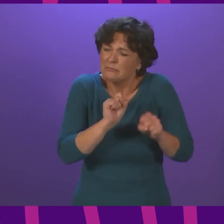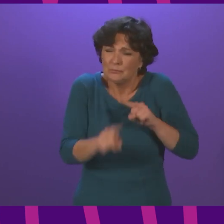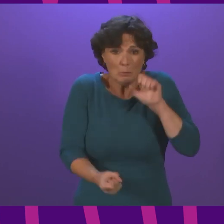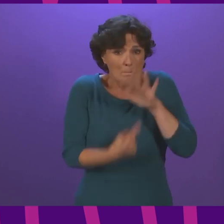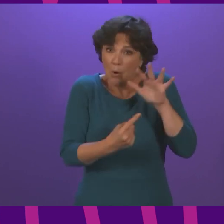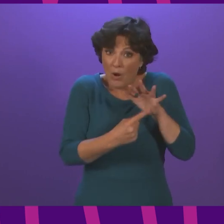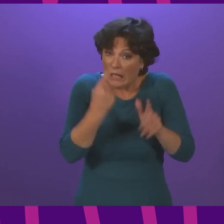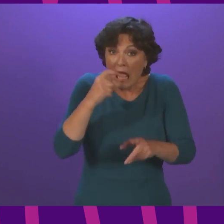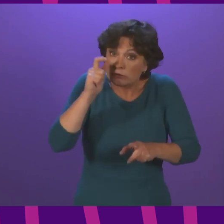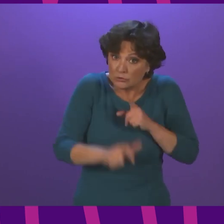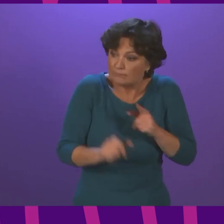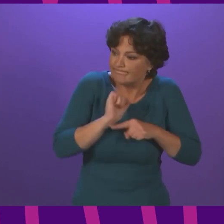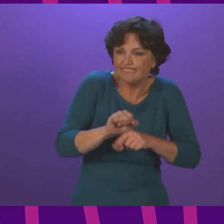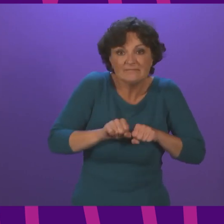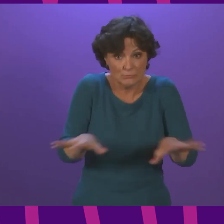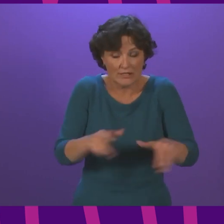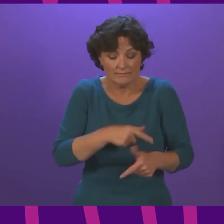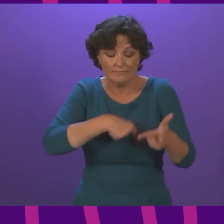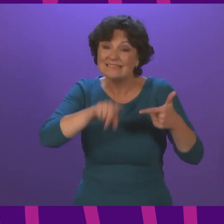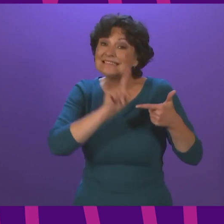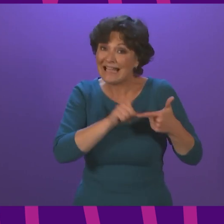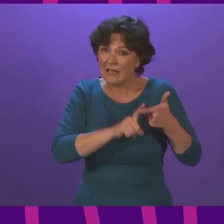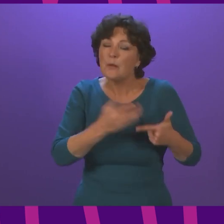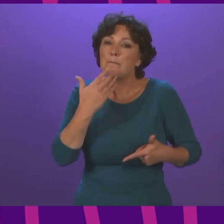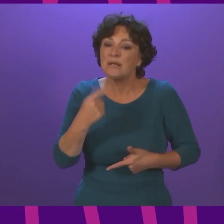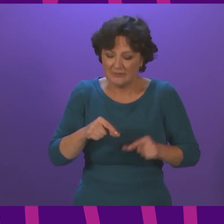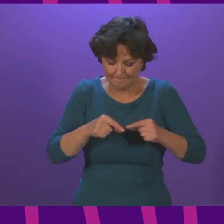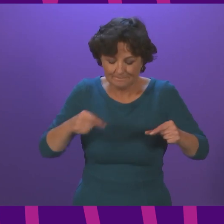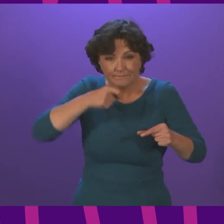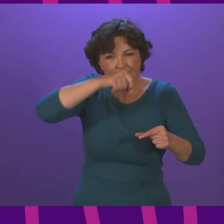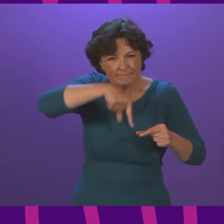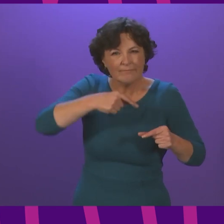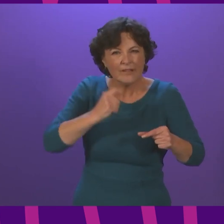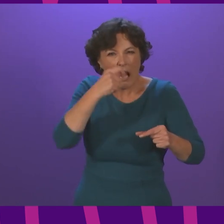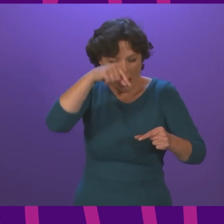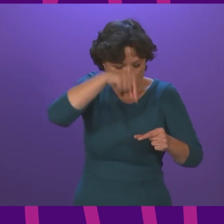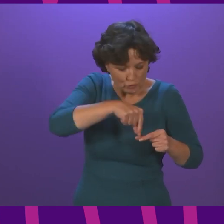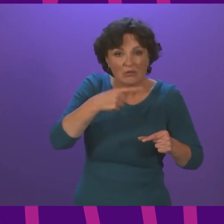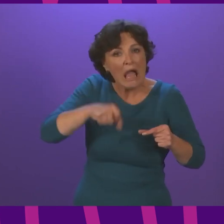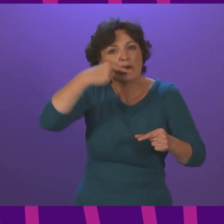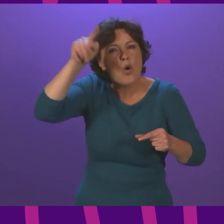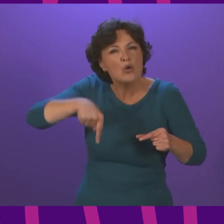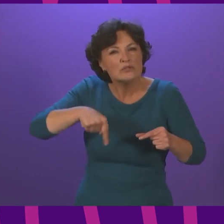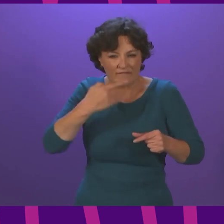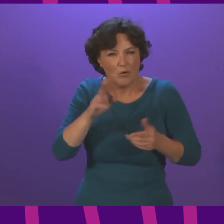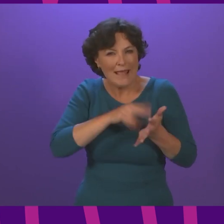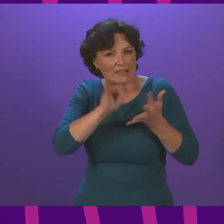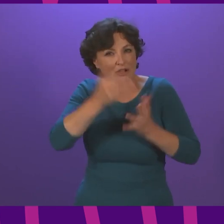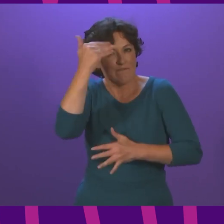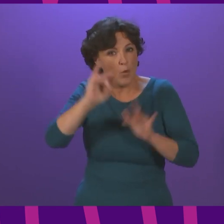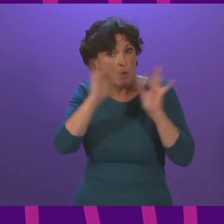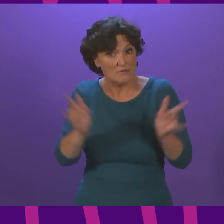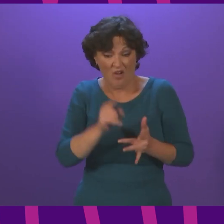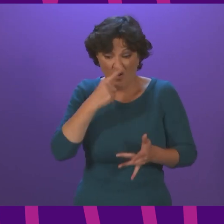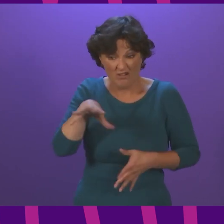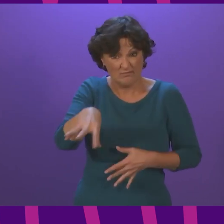important thing anybody can do. Second, please test regularly with lateral flow devices. These can be ordered through the NHS Informed website